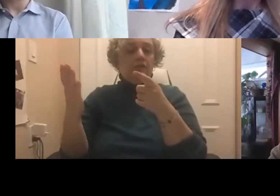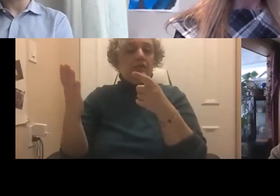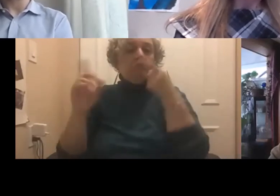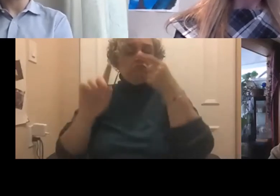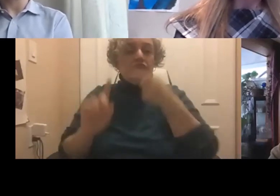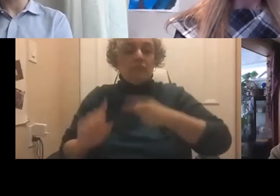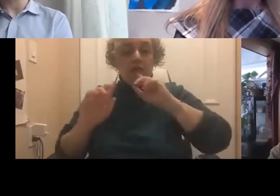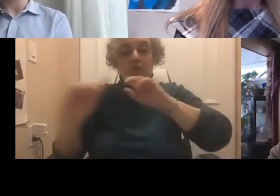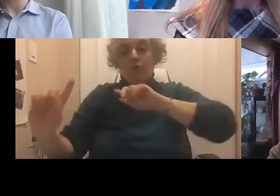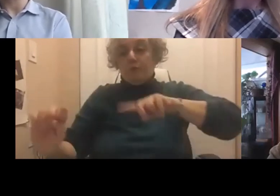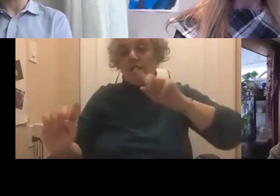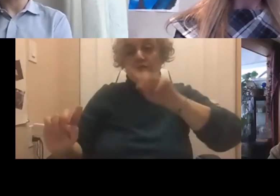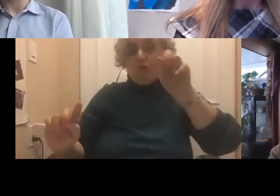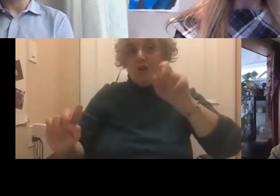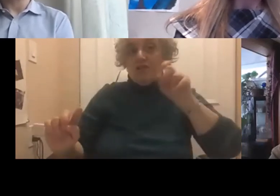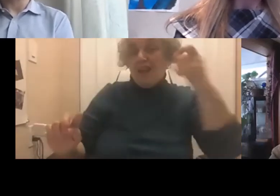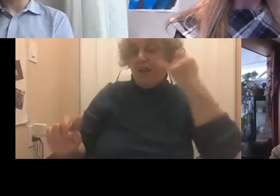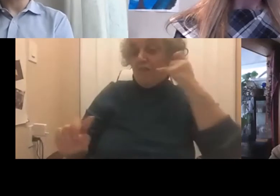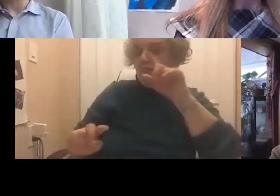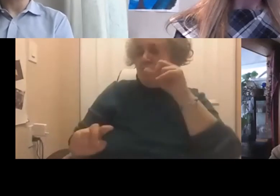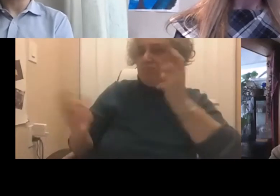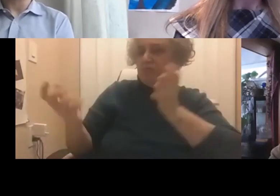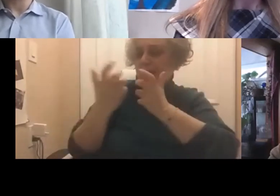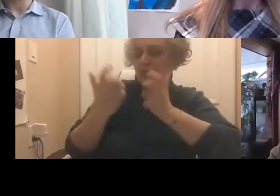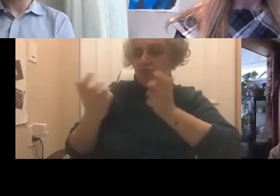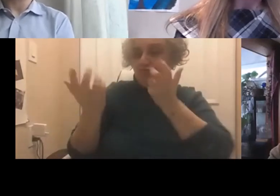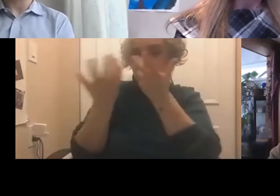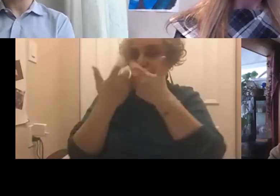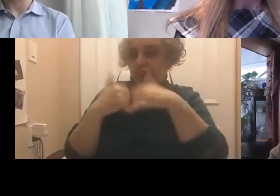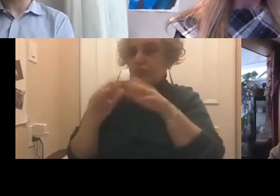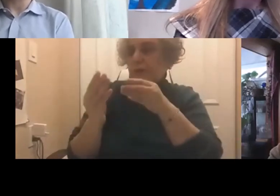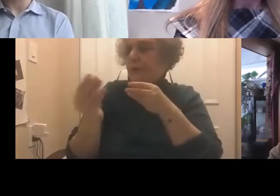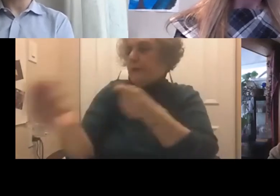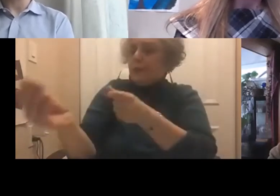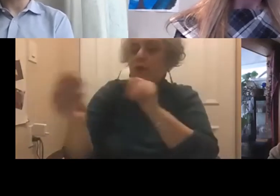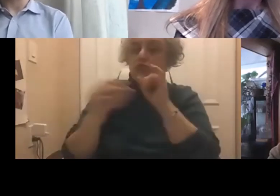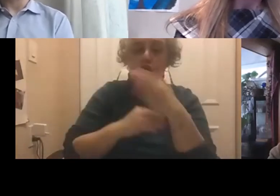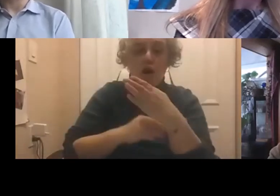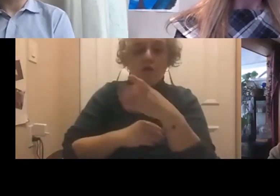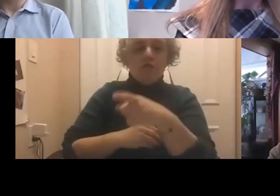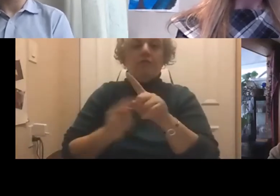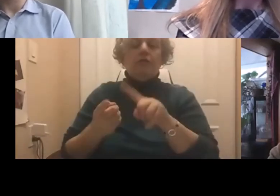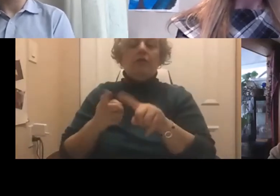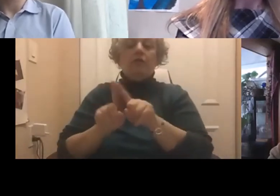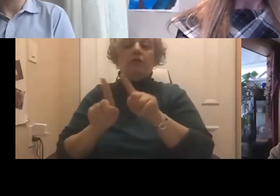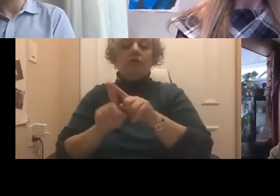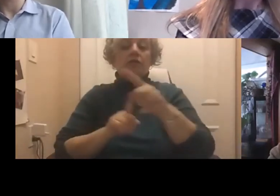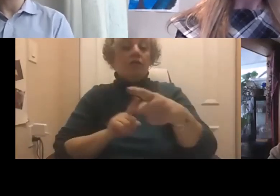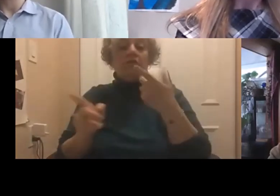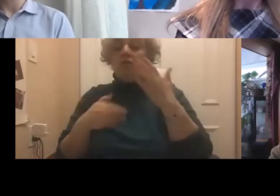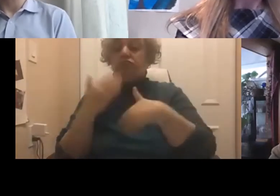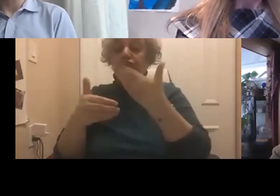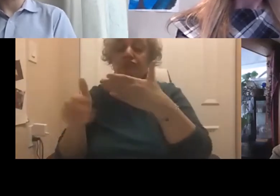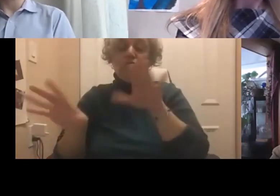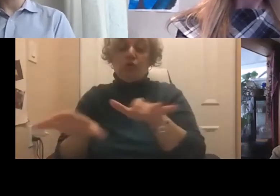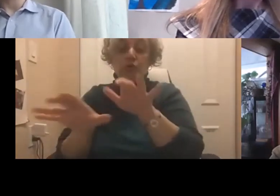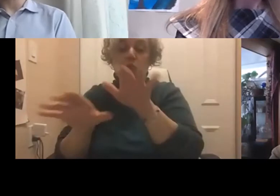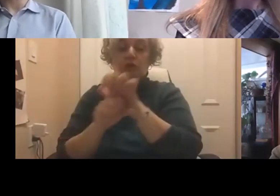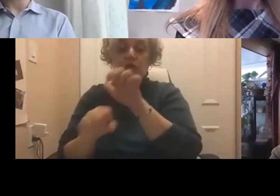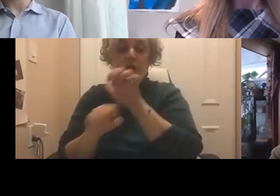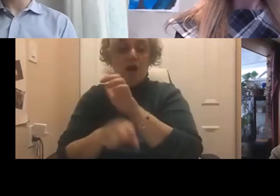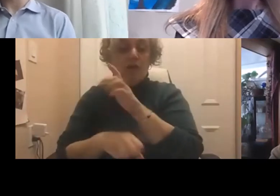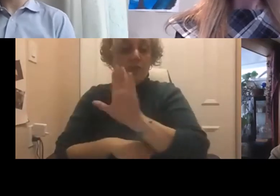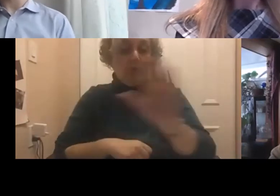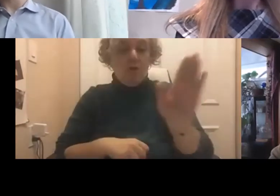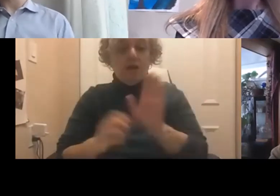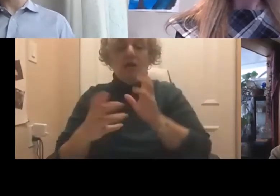regarding how to optimize your job or how to optimize the way that you perform your job and contribute those